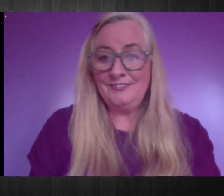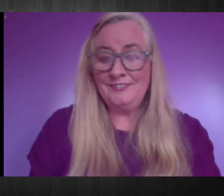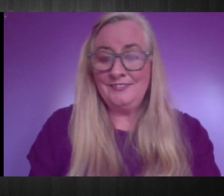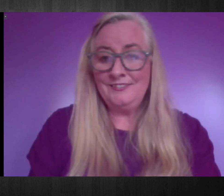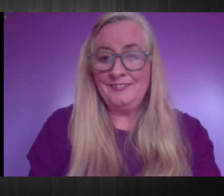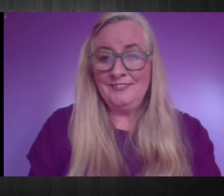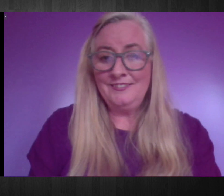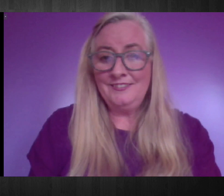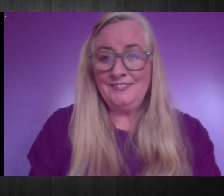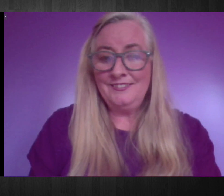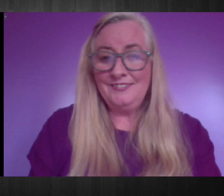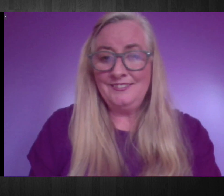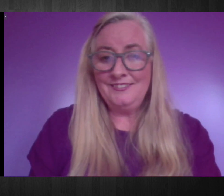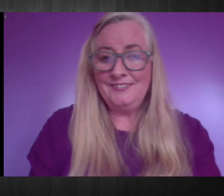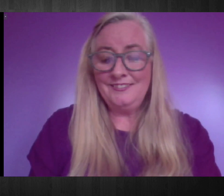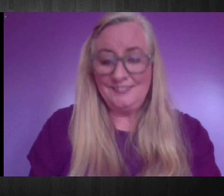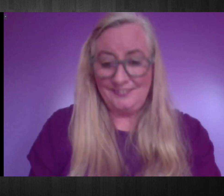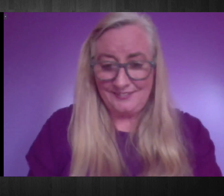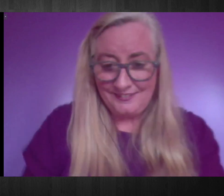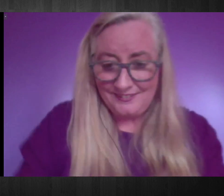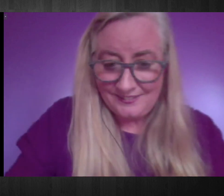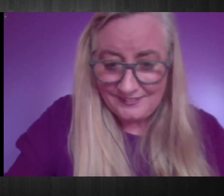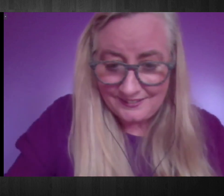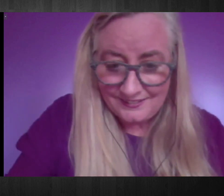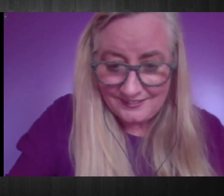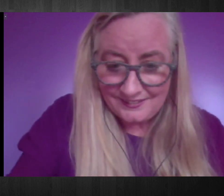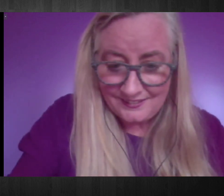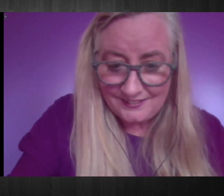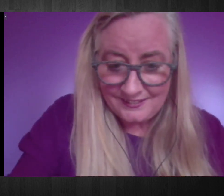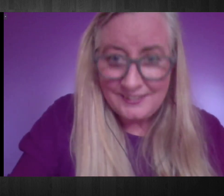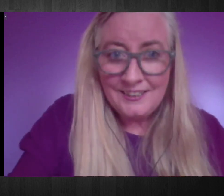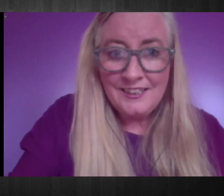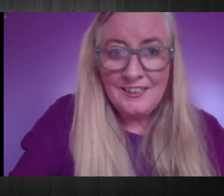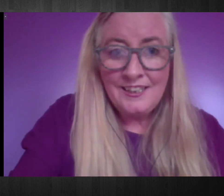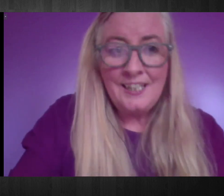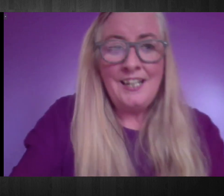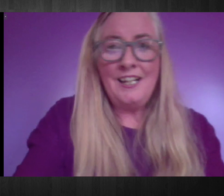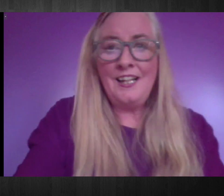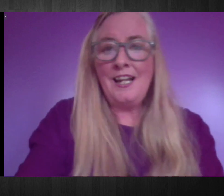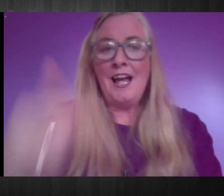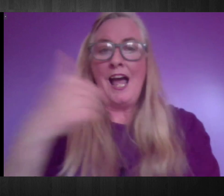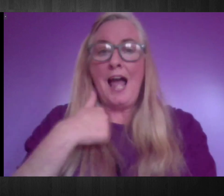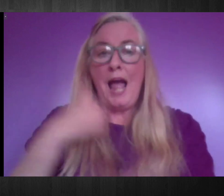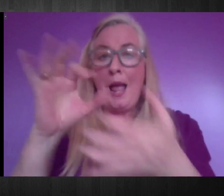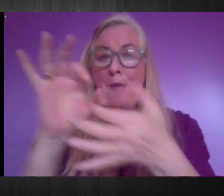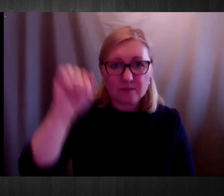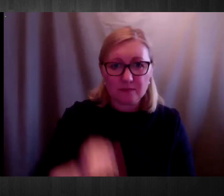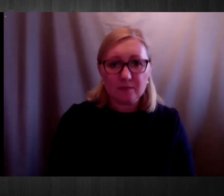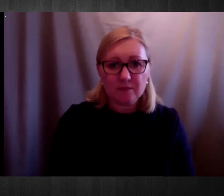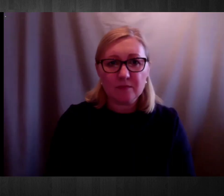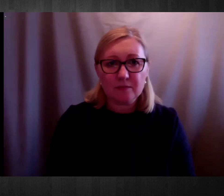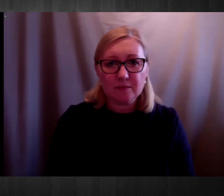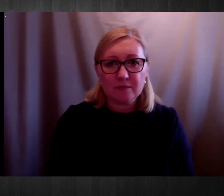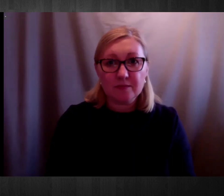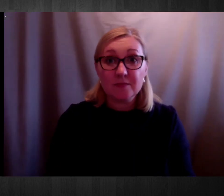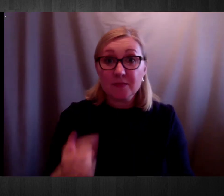and my mother, my father and my son, but my mother, my father are cocooning because they're age over